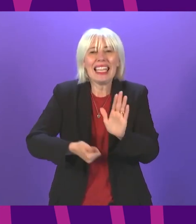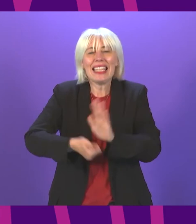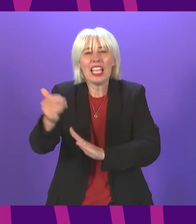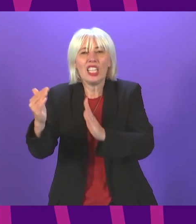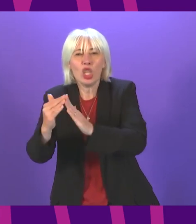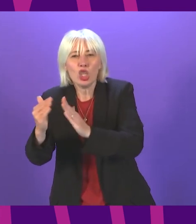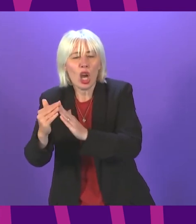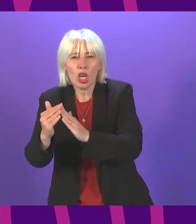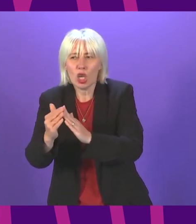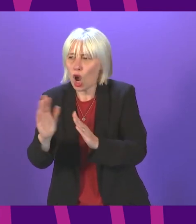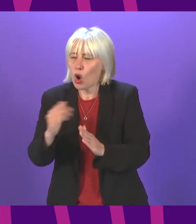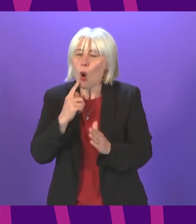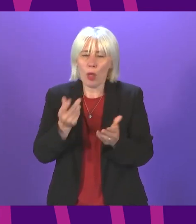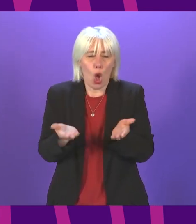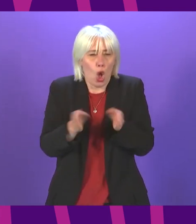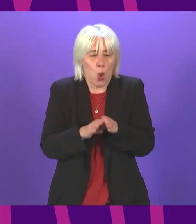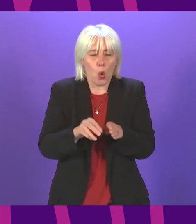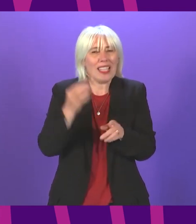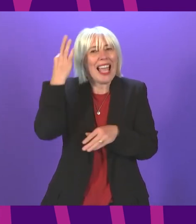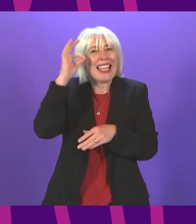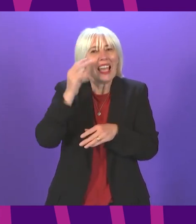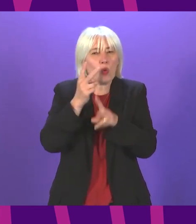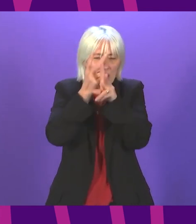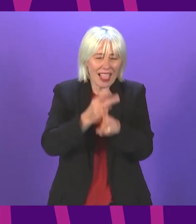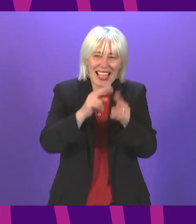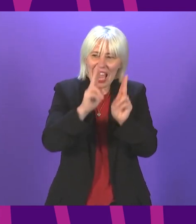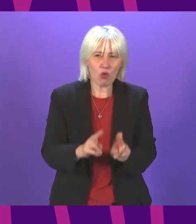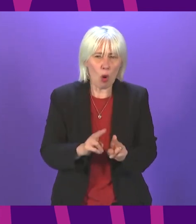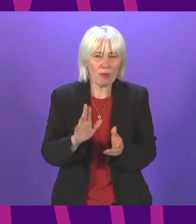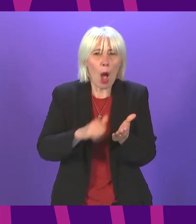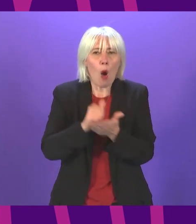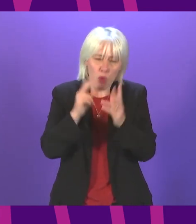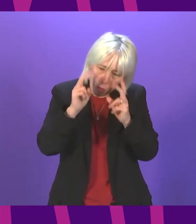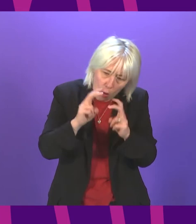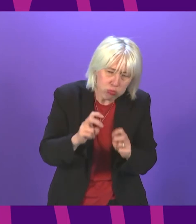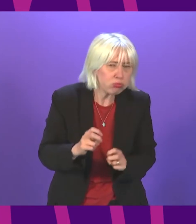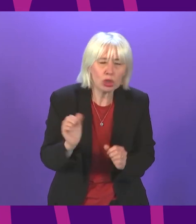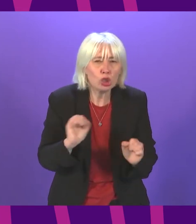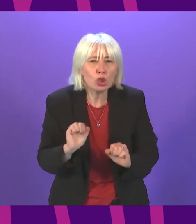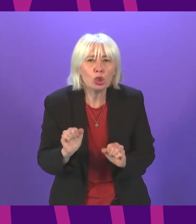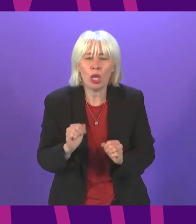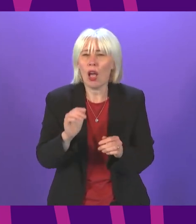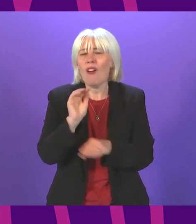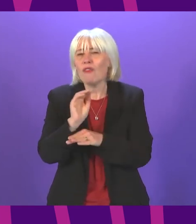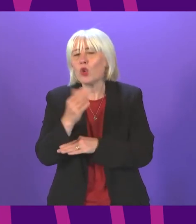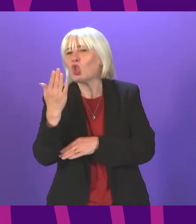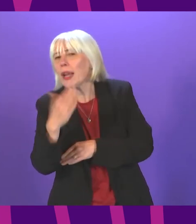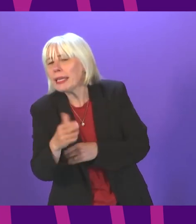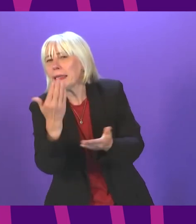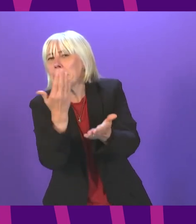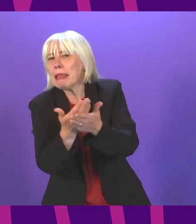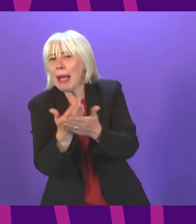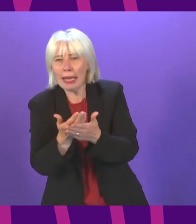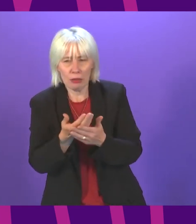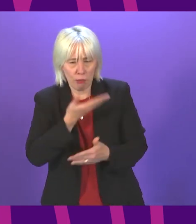proposal to close council care homes without a proper analysis of what's needed without a look at future need and demand of the people who